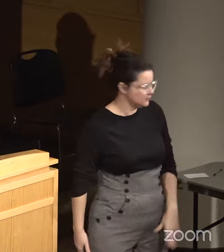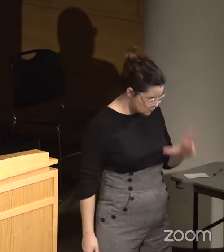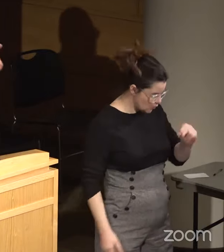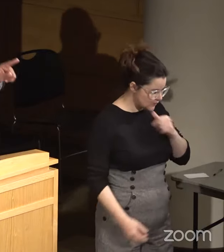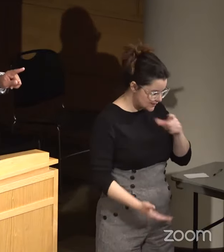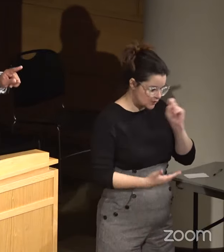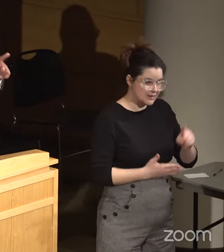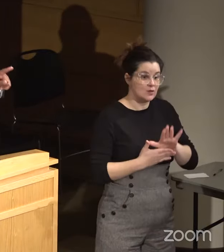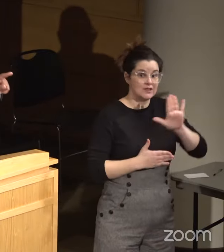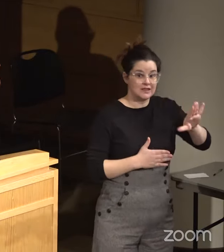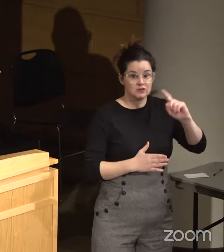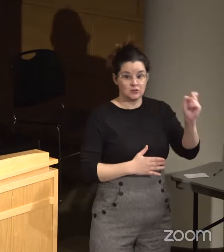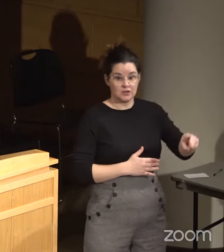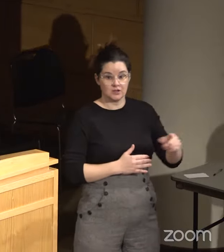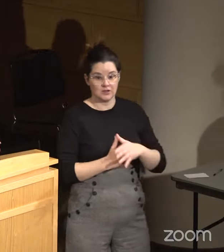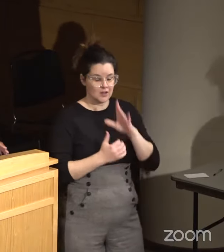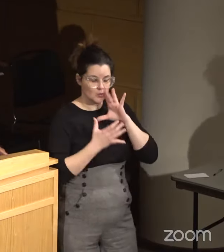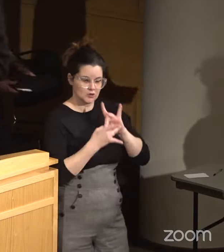That was his question.